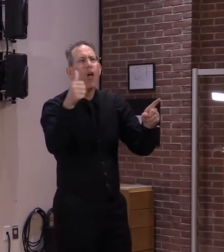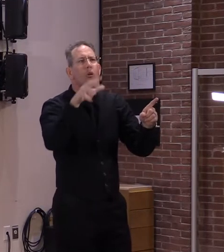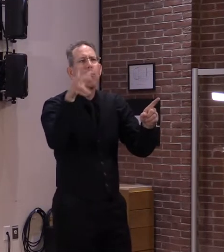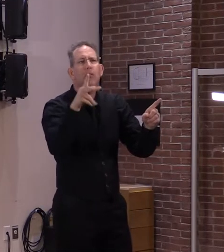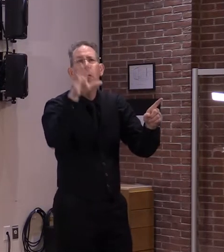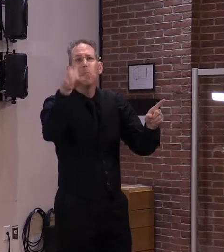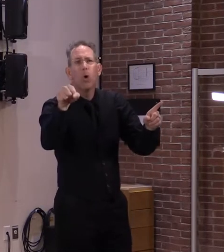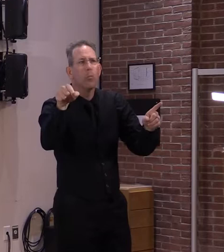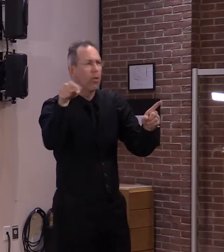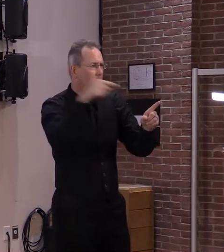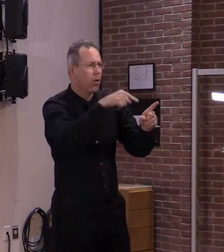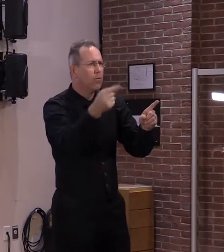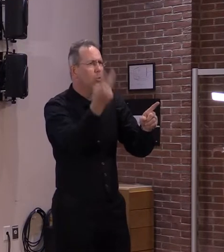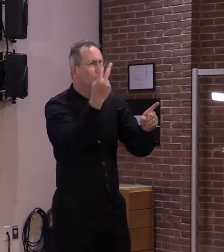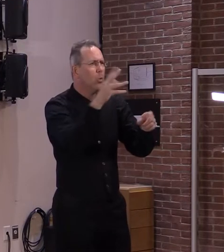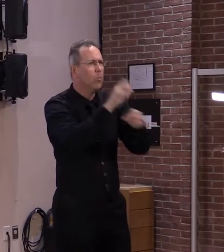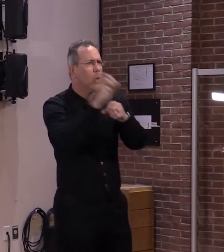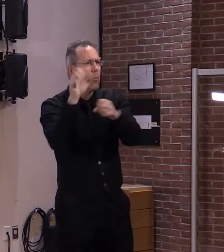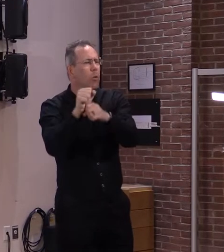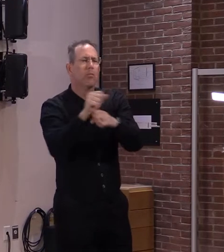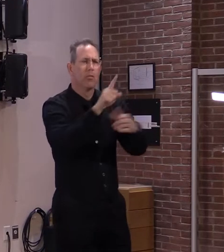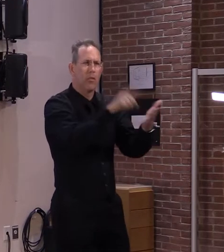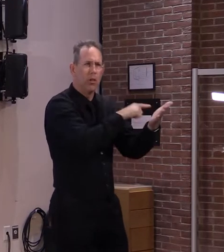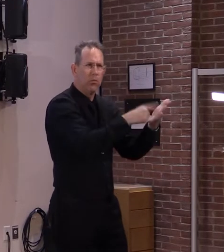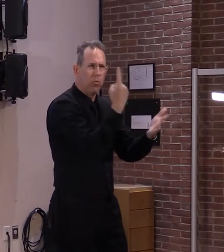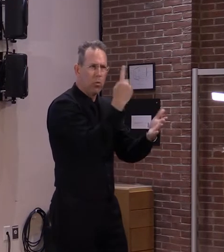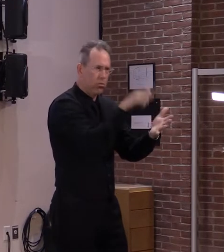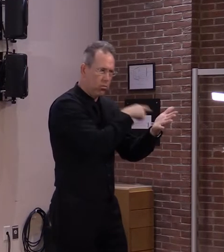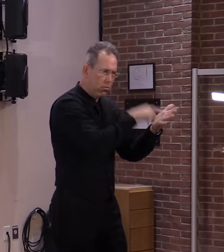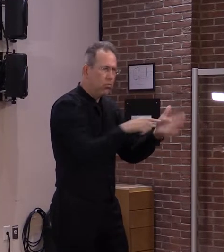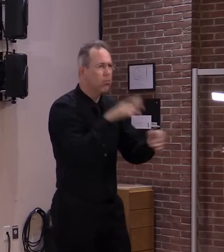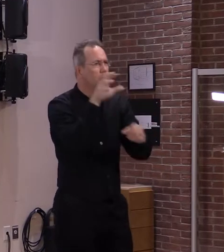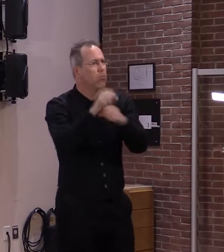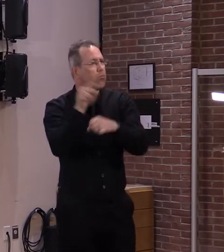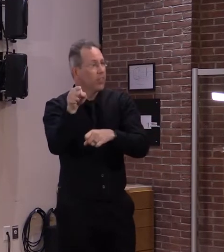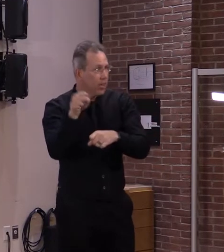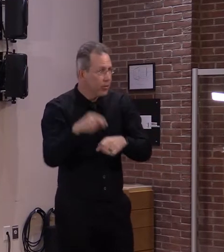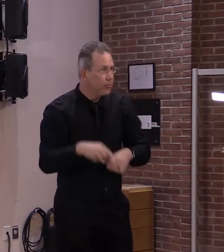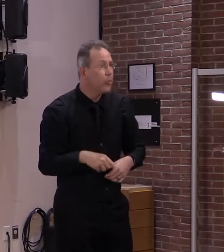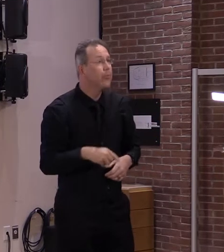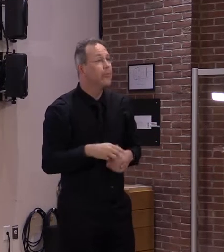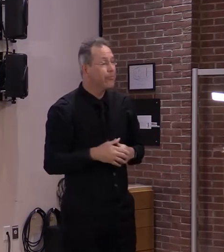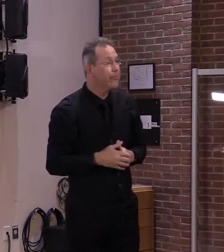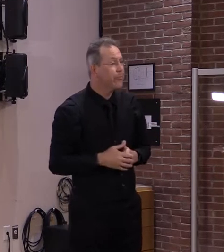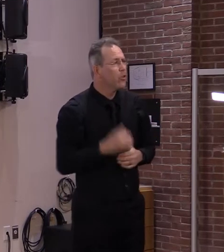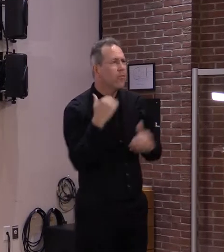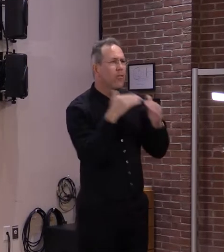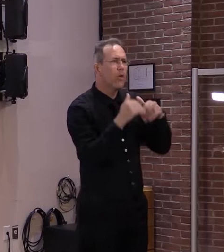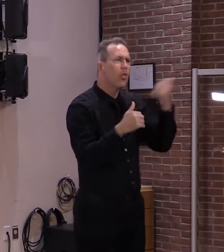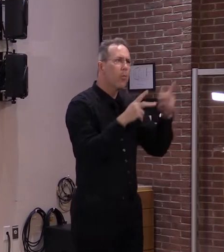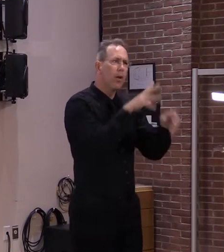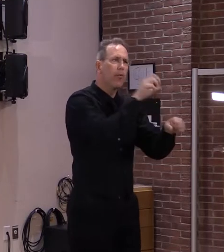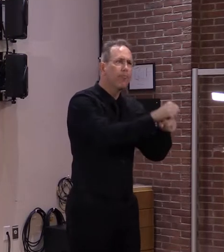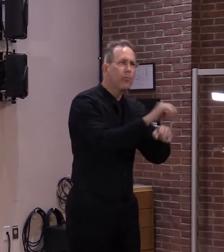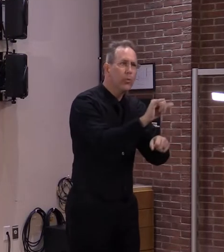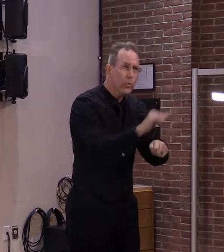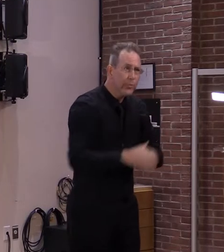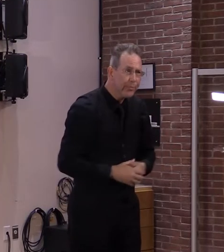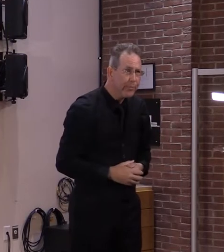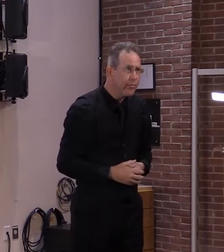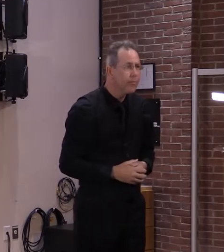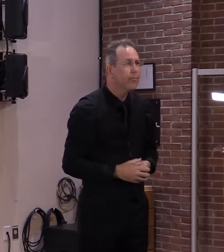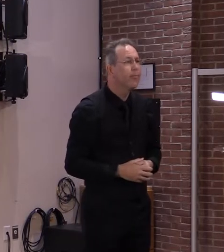allow other Vermonters the opportunity to get vaccinated. Turning to BIPOC Vermonters, we